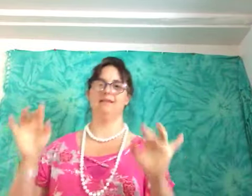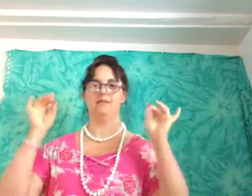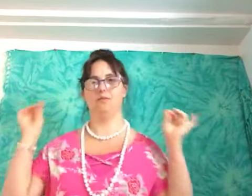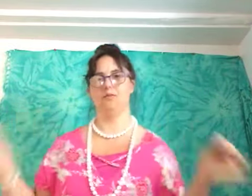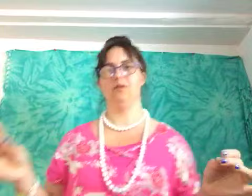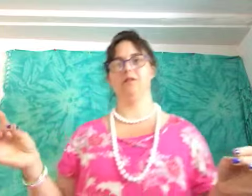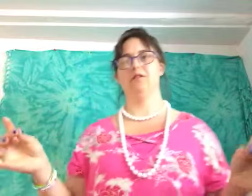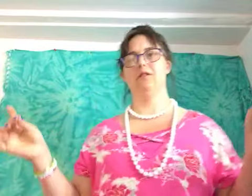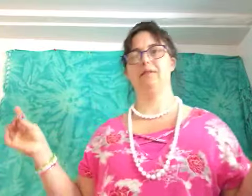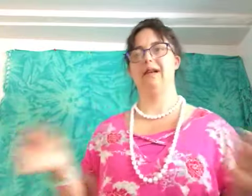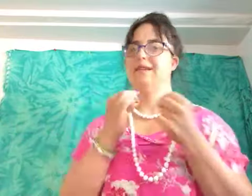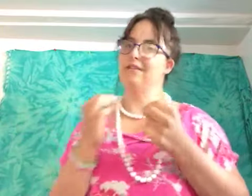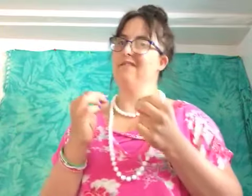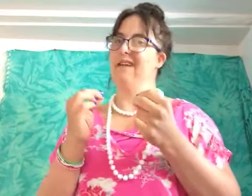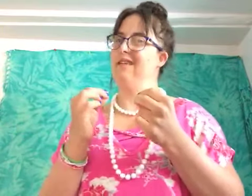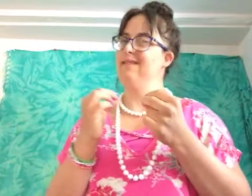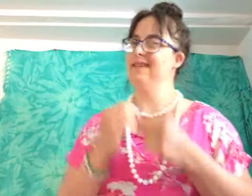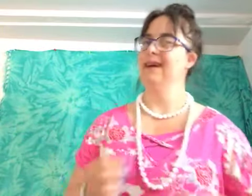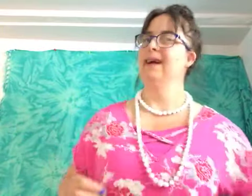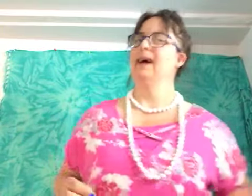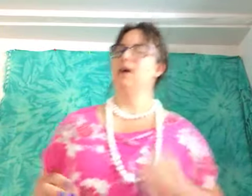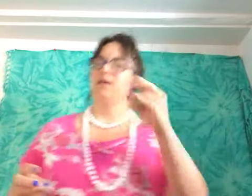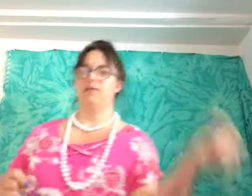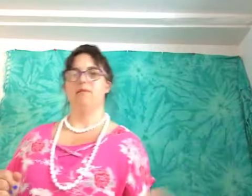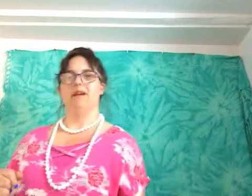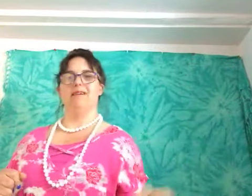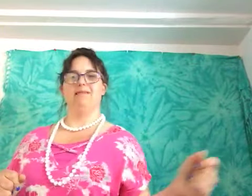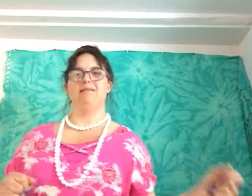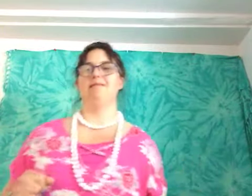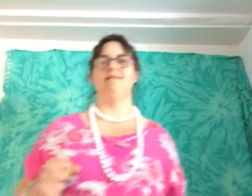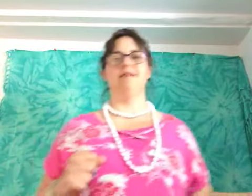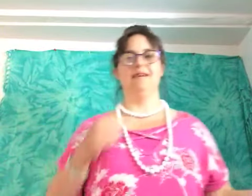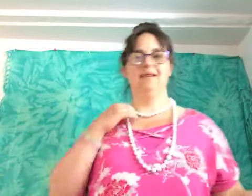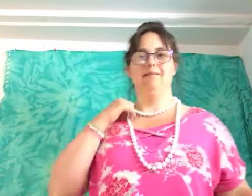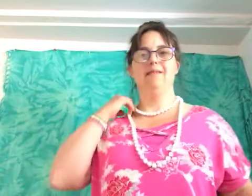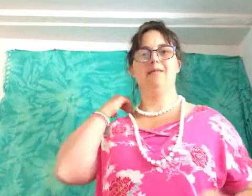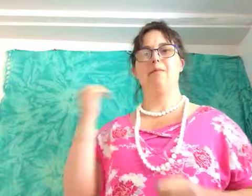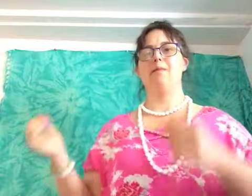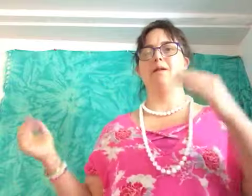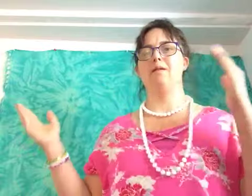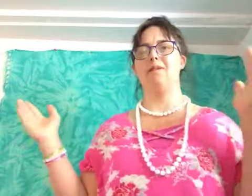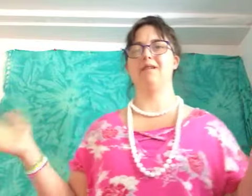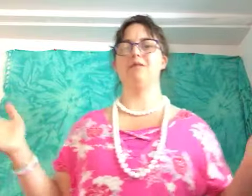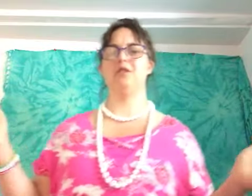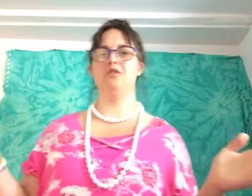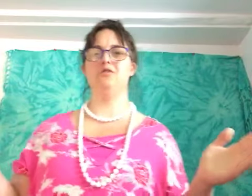when you're making tick-tock videos because um because um